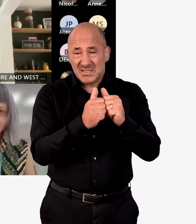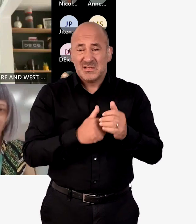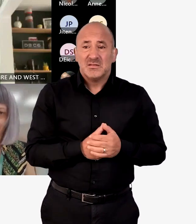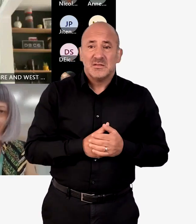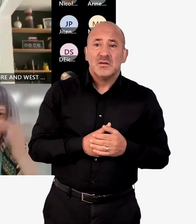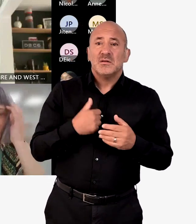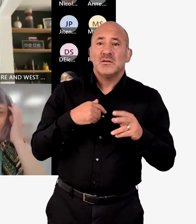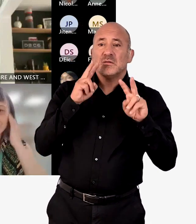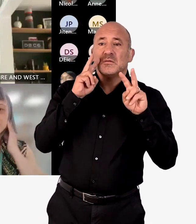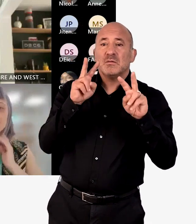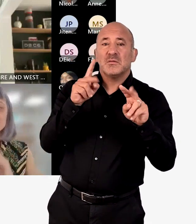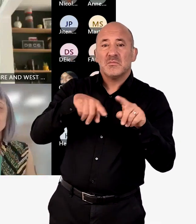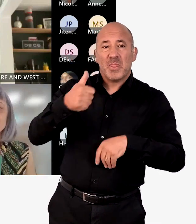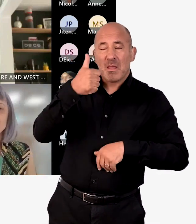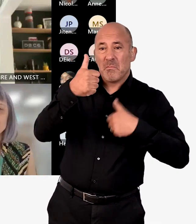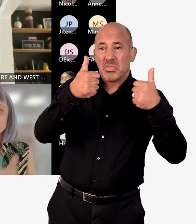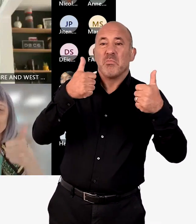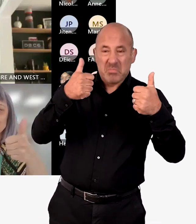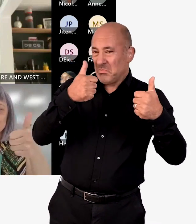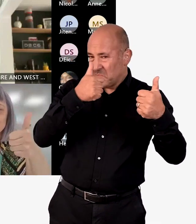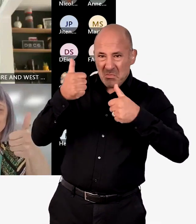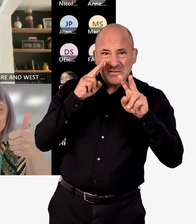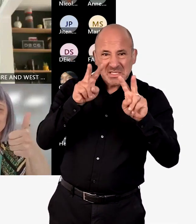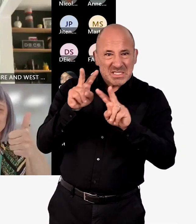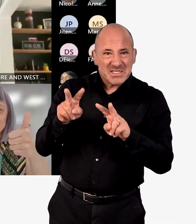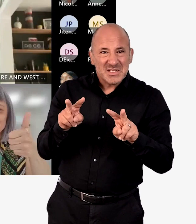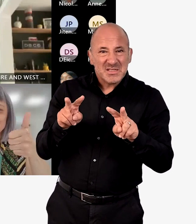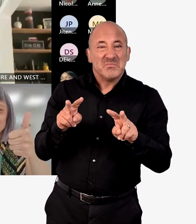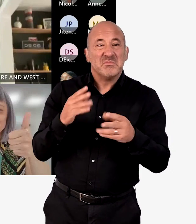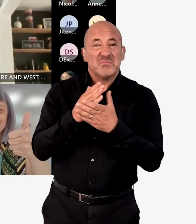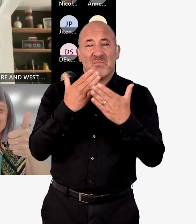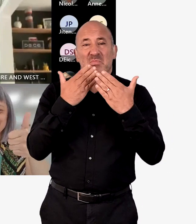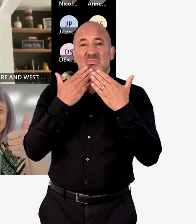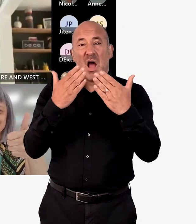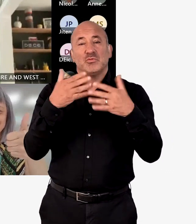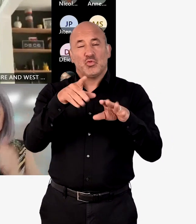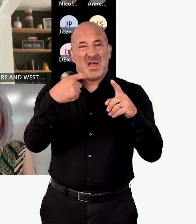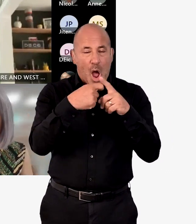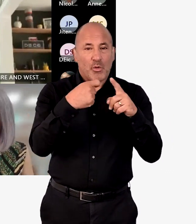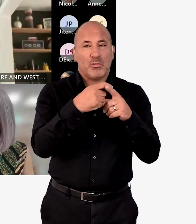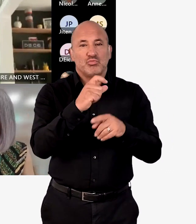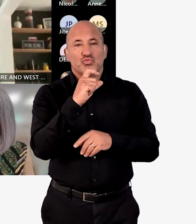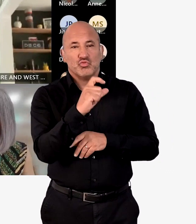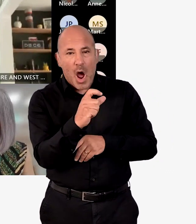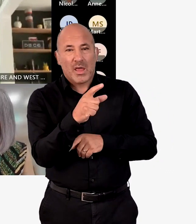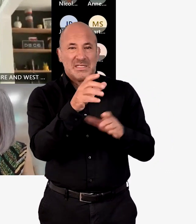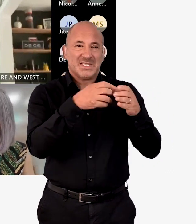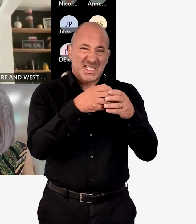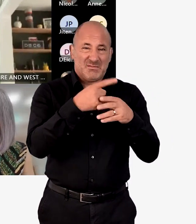2028? And I'm seeing lots and lots of nods and positive thumbs up. And I'm sure that the thanks that have been